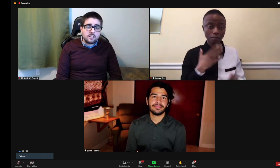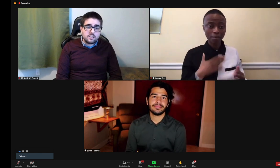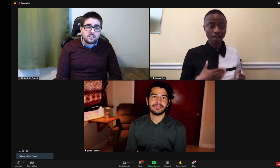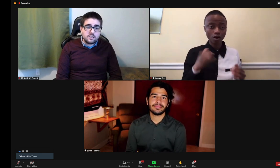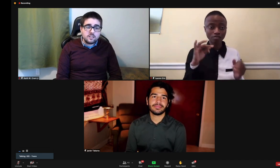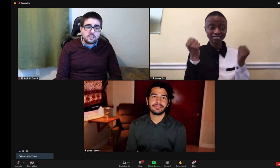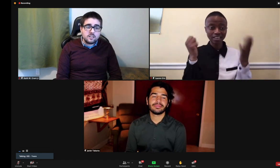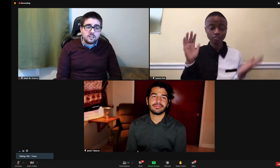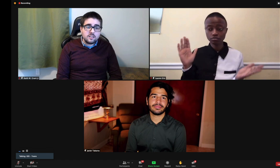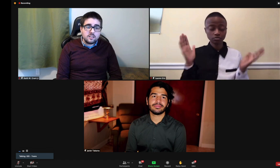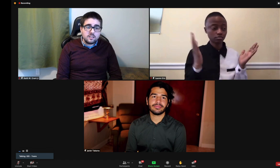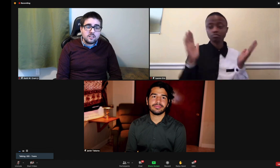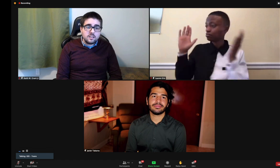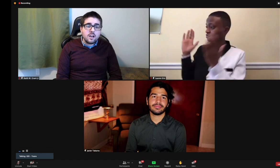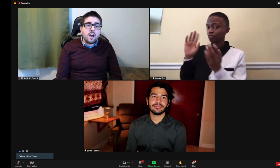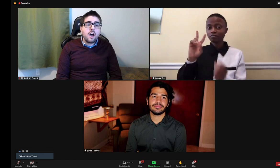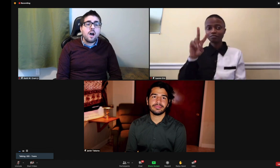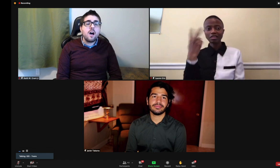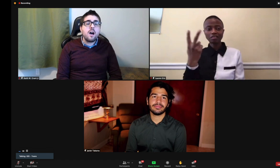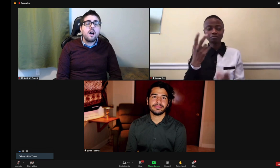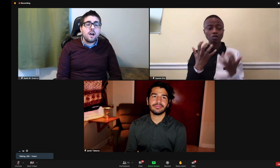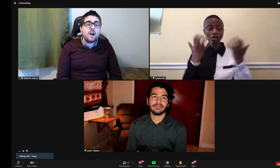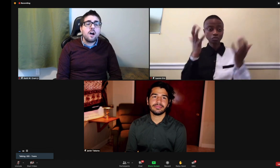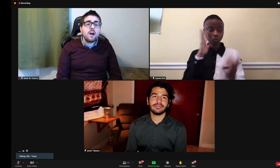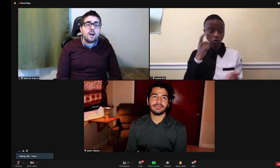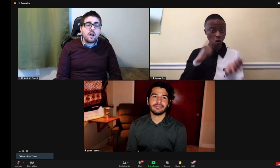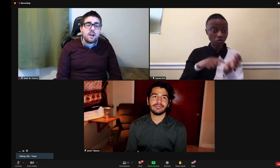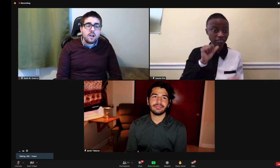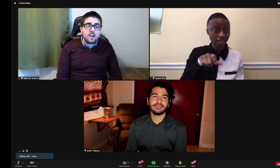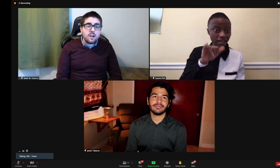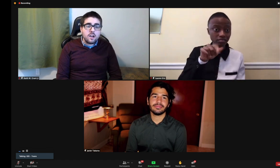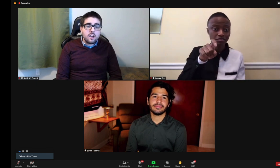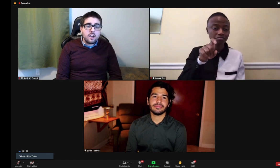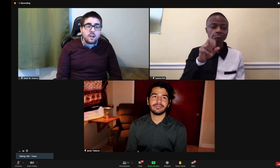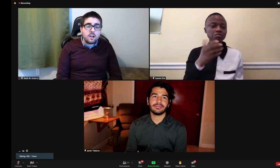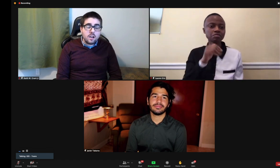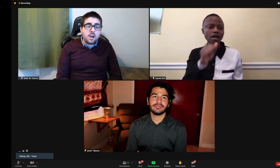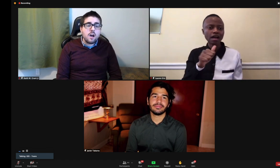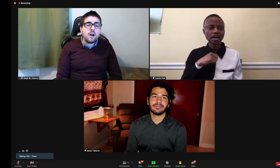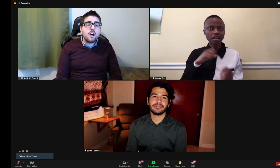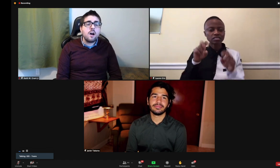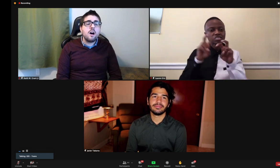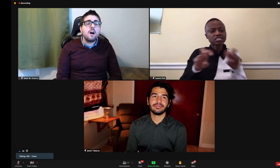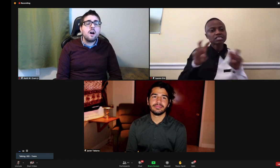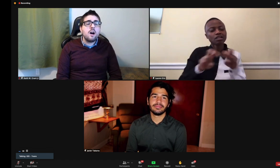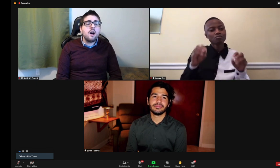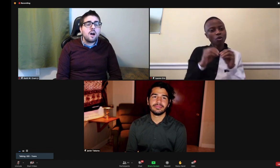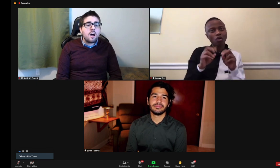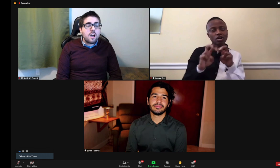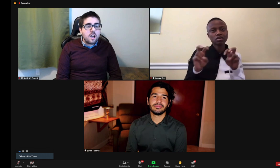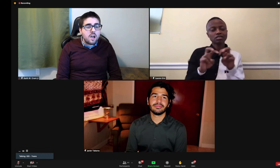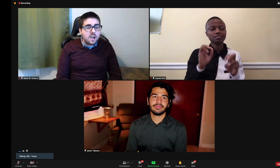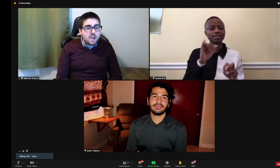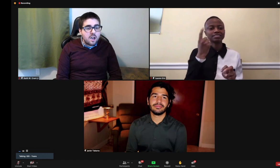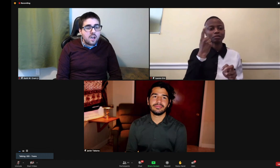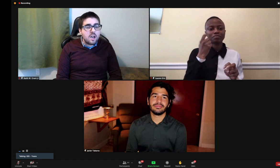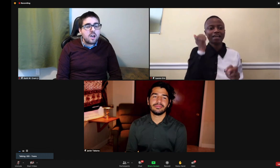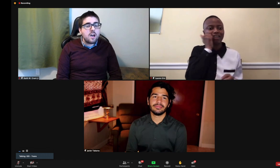be clear to the viewer. So sometimes that would require us to see if we can flip the camera angle, you know, and explore on